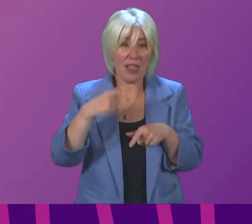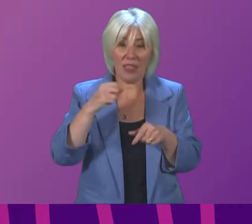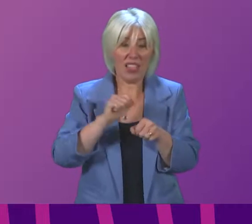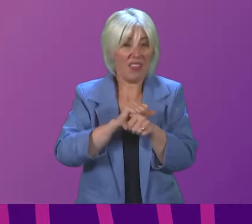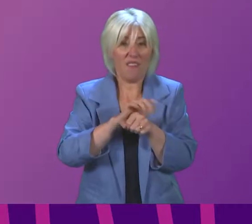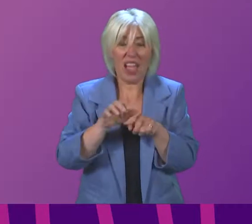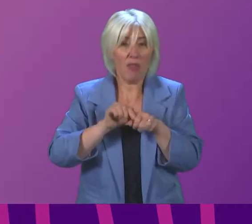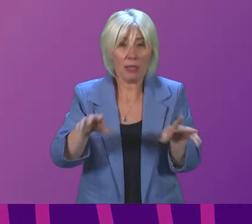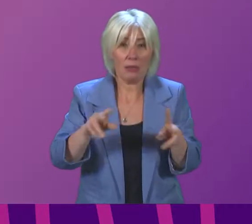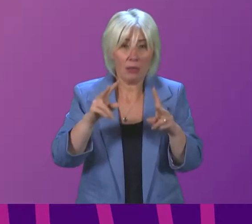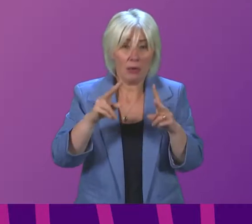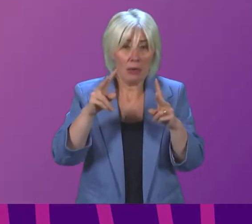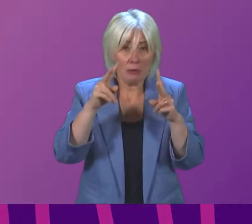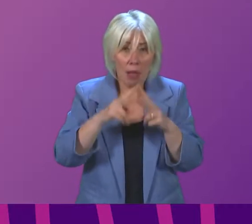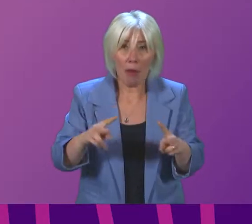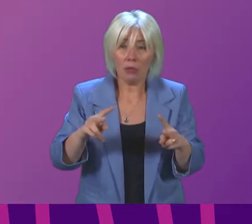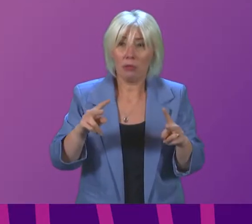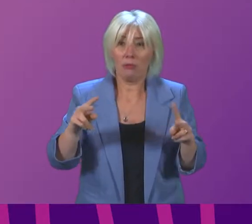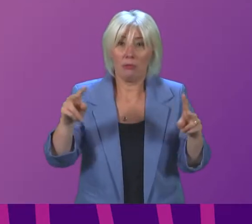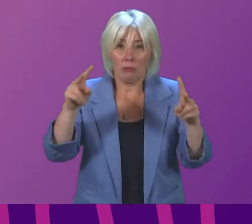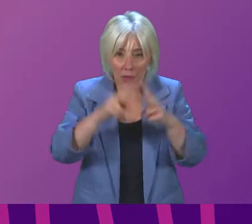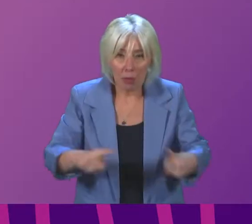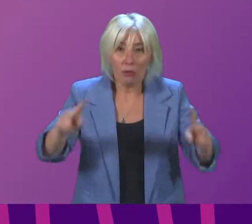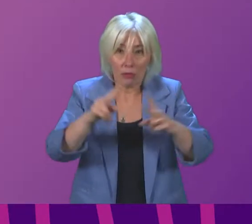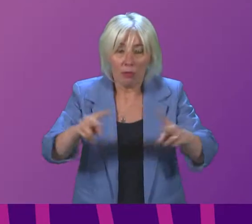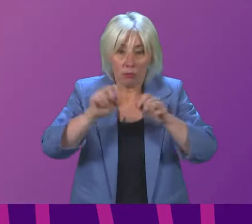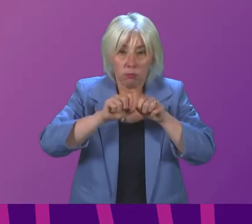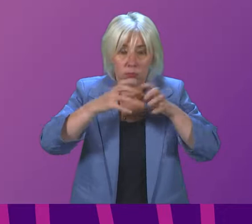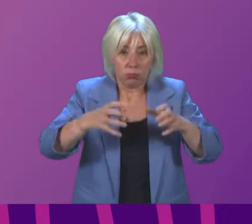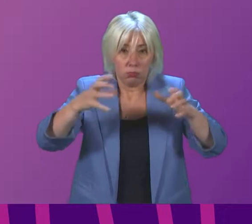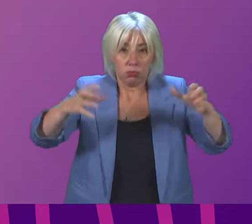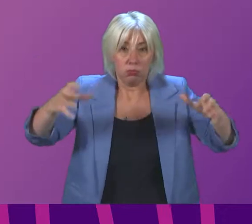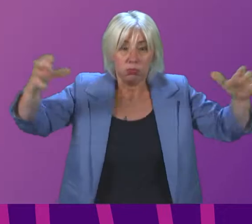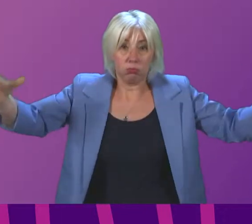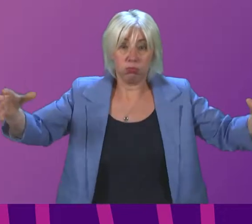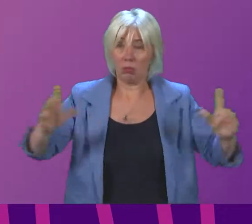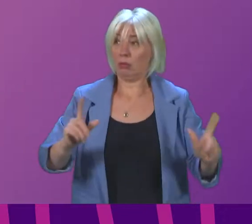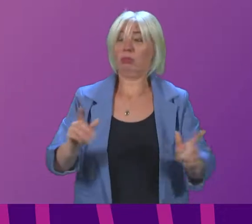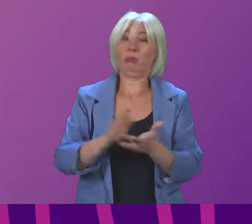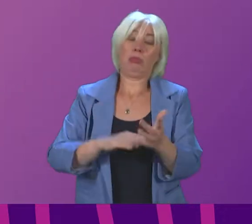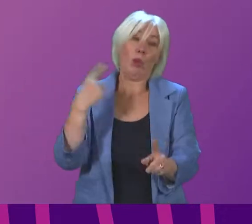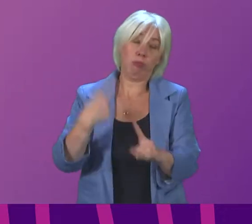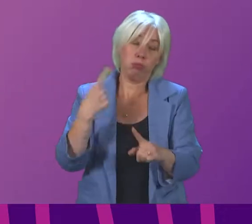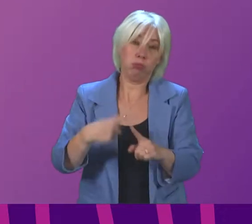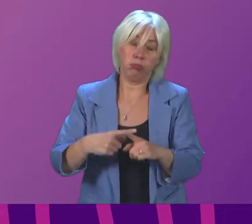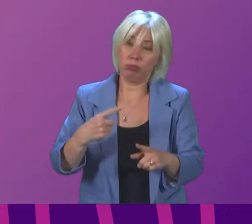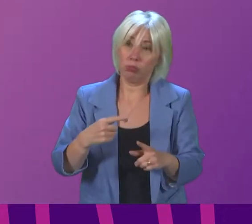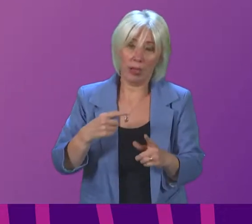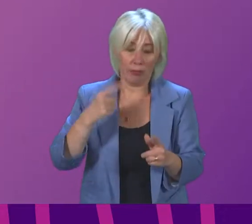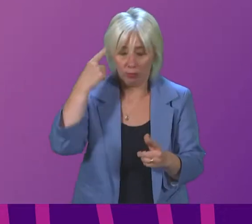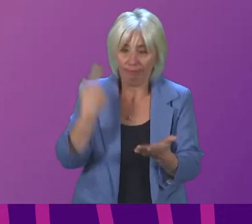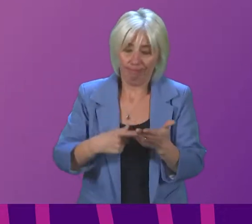doubled what three four times this variant of the virus so that is why speed is so important and